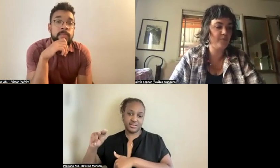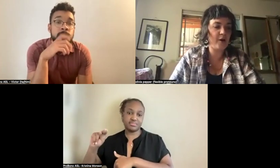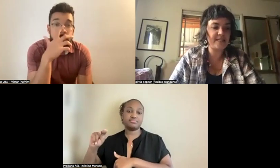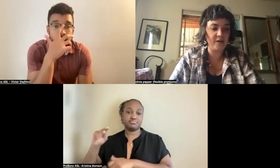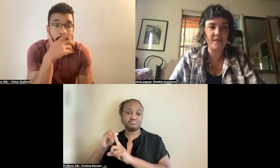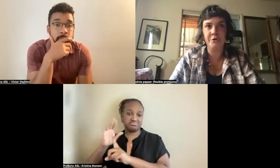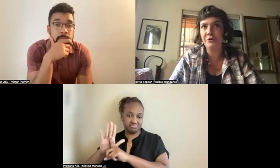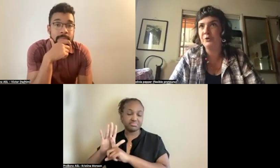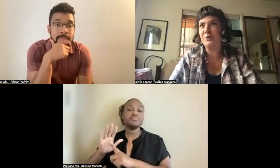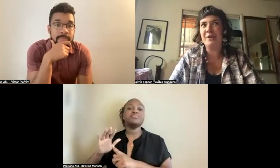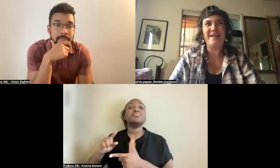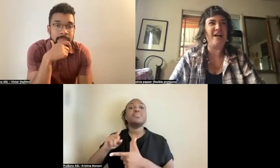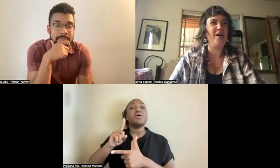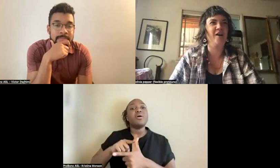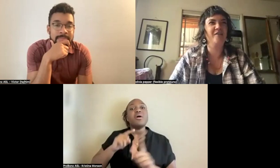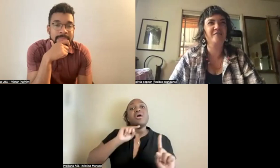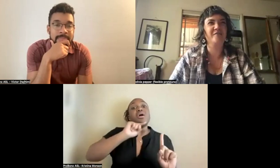Baroness Elsa knew